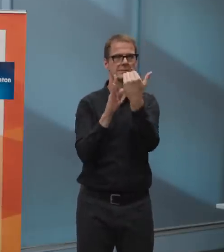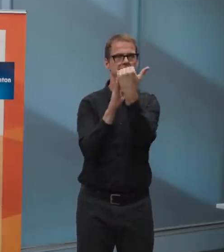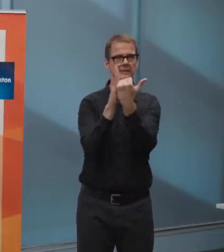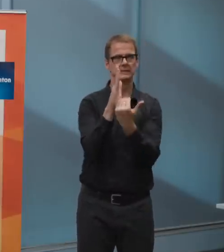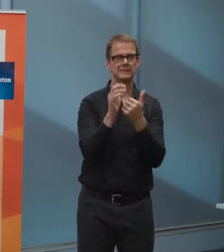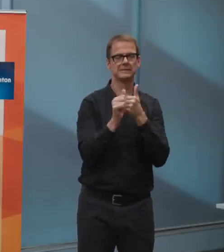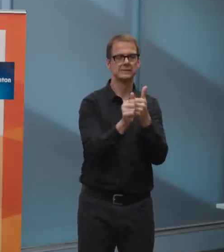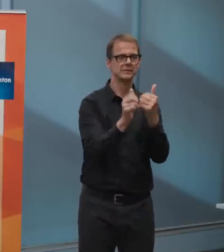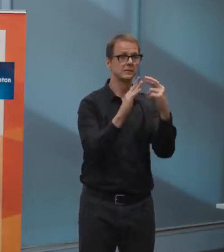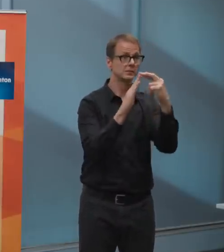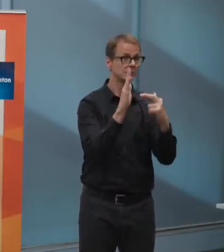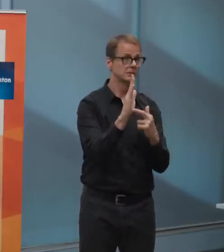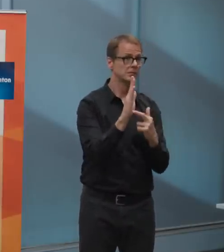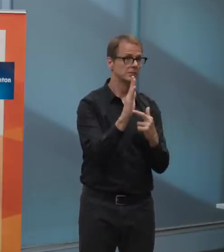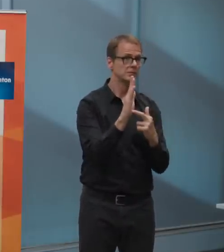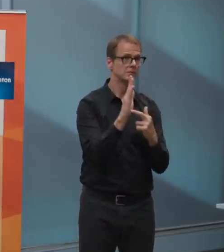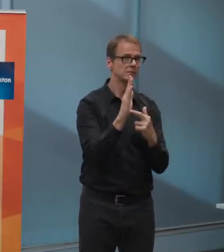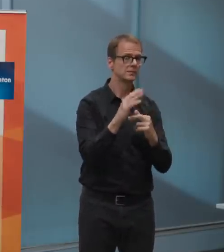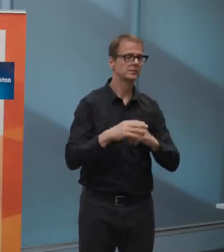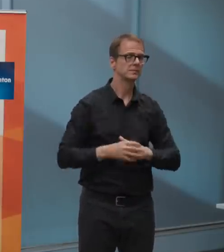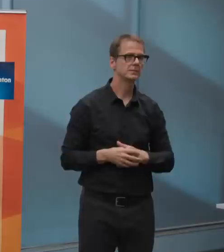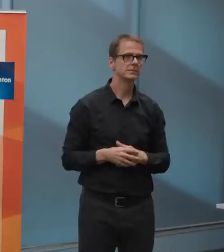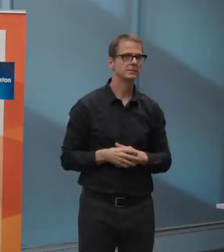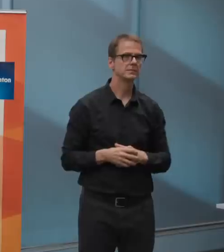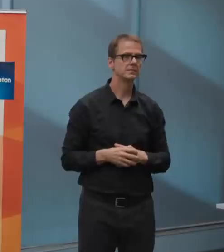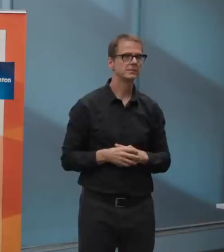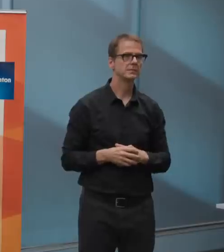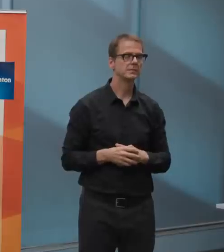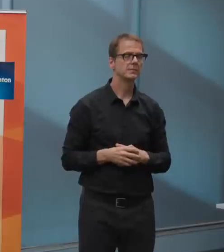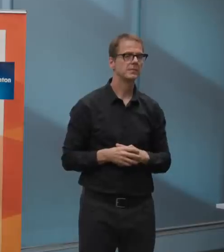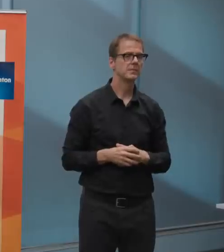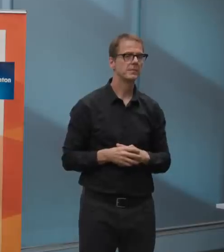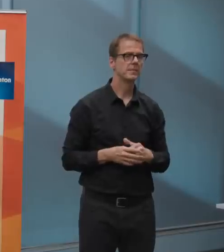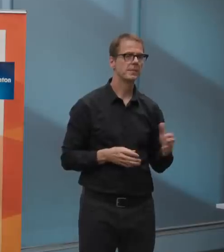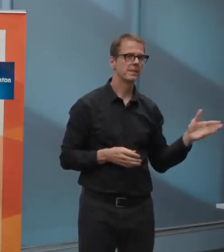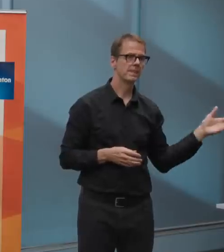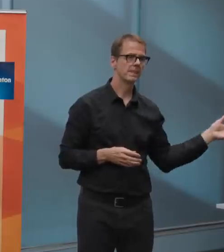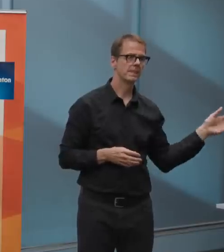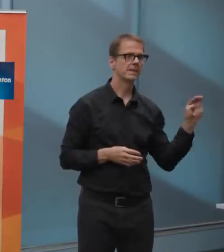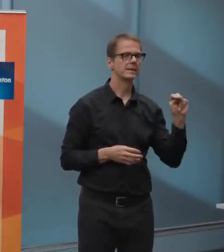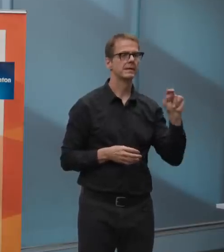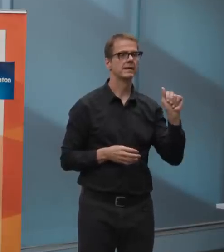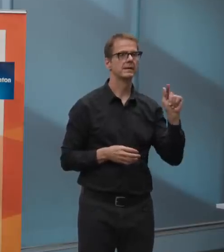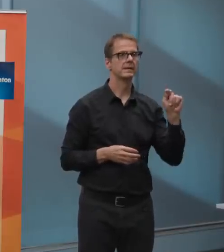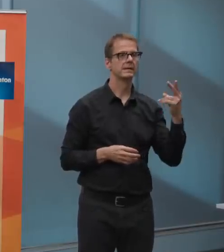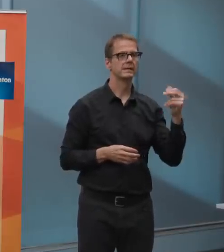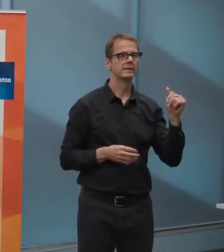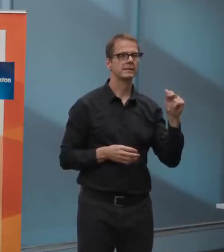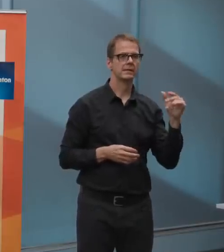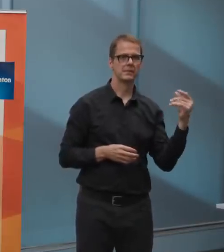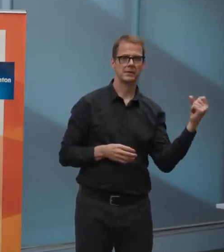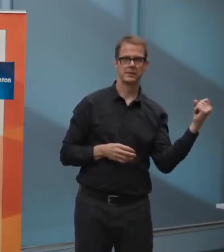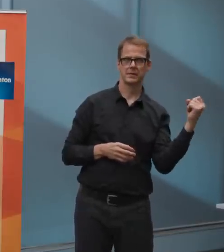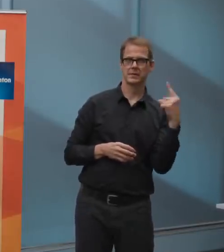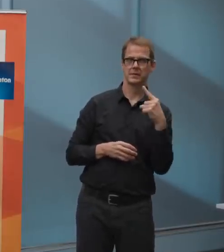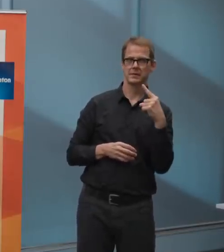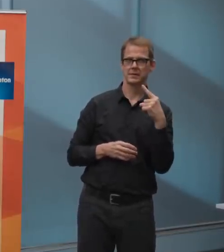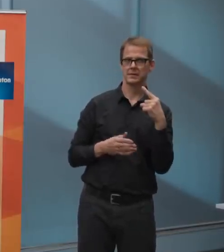Thank you. My question is also for Adam. And to expand on Jeremy's questions, how do you